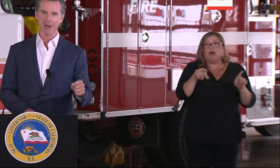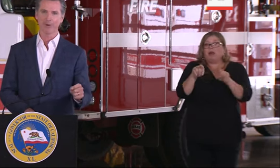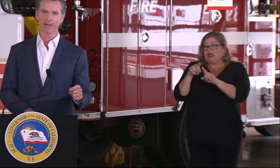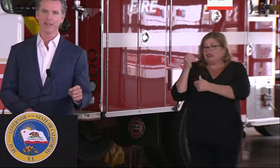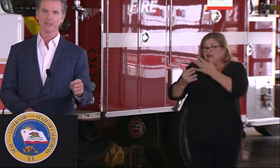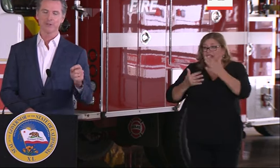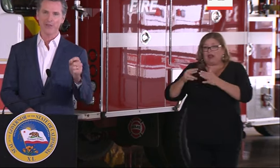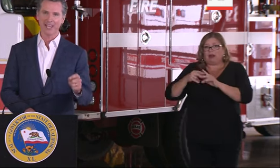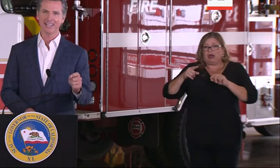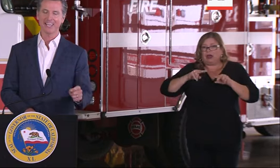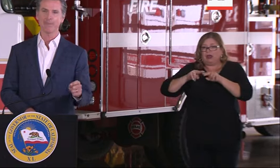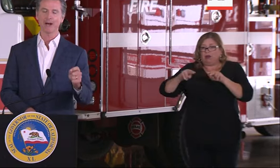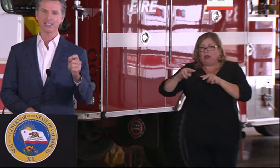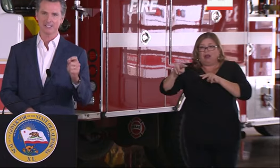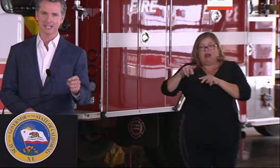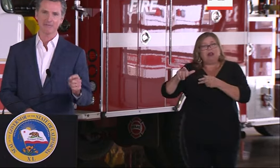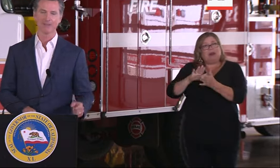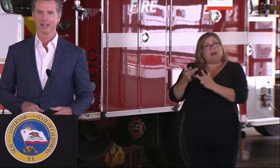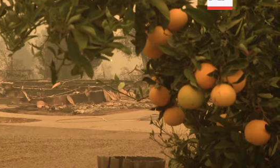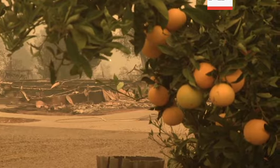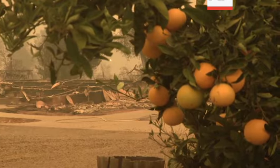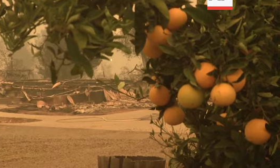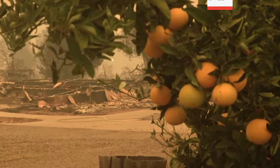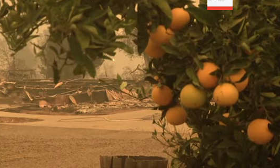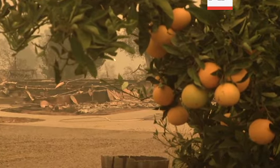priority so that they can keep us safe.